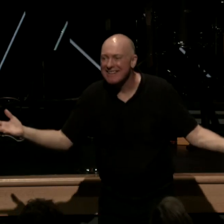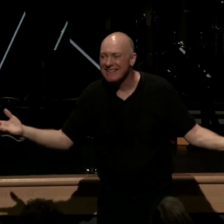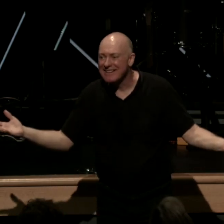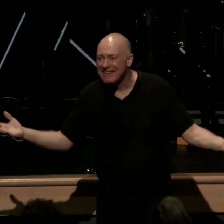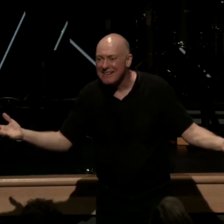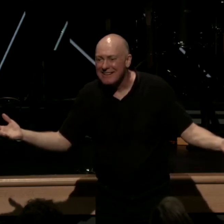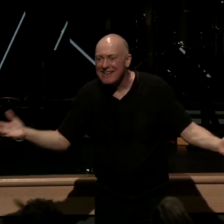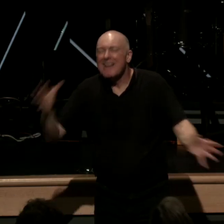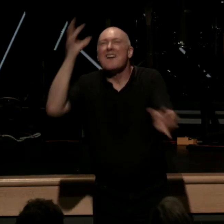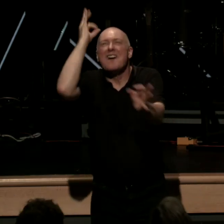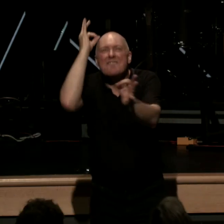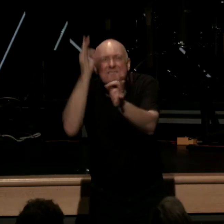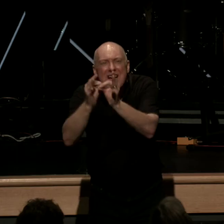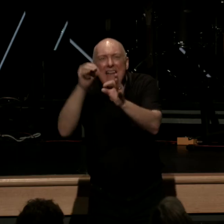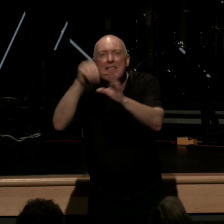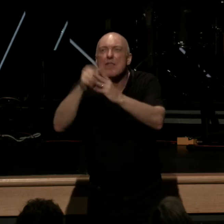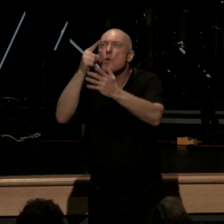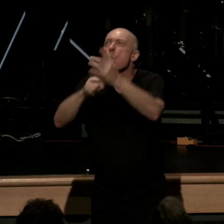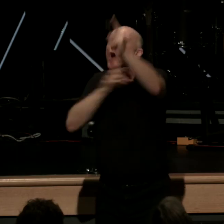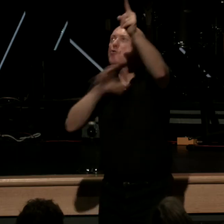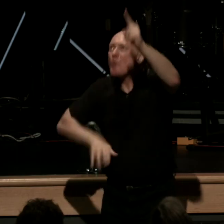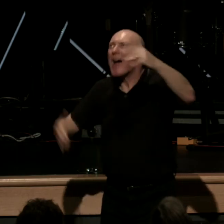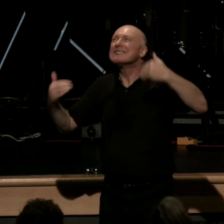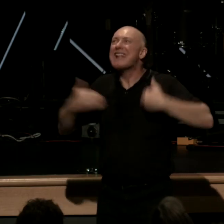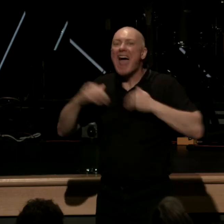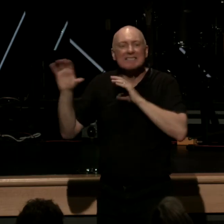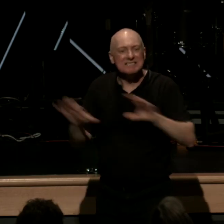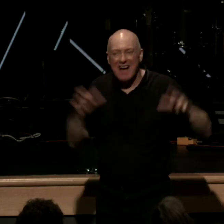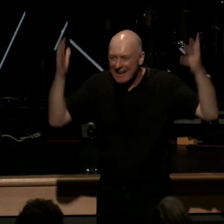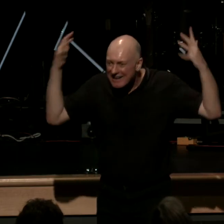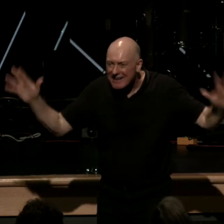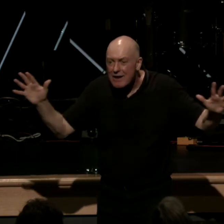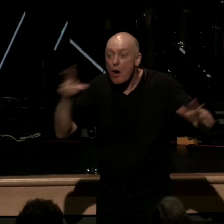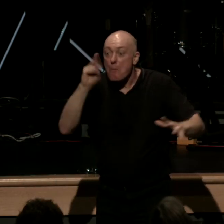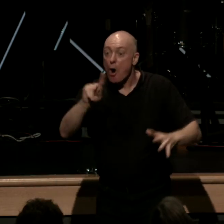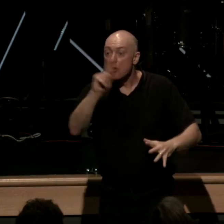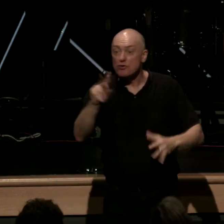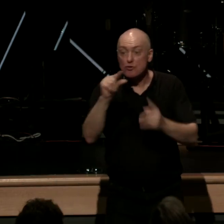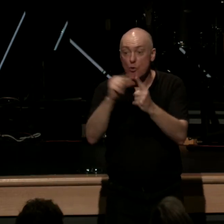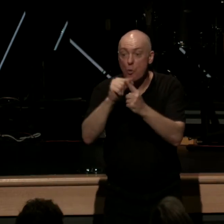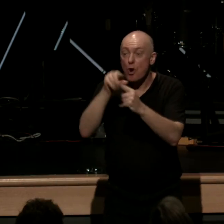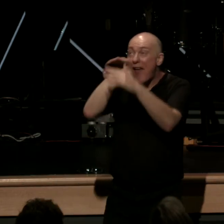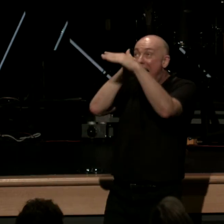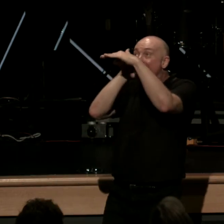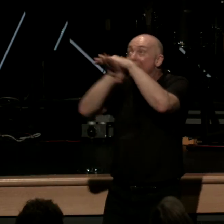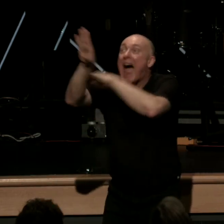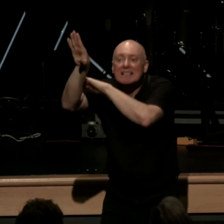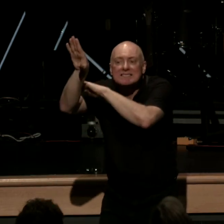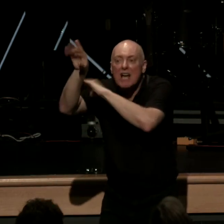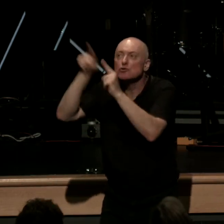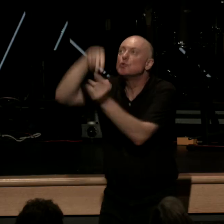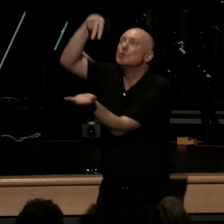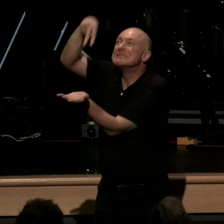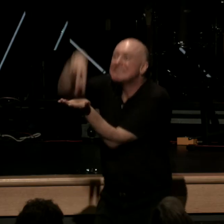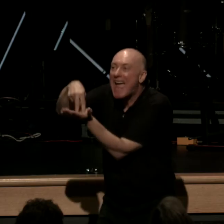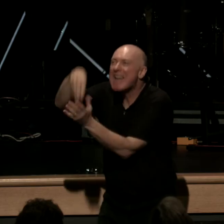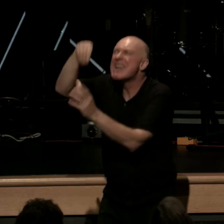faith in what Christ has done Paul uses the verbs access and to stand in the perfect tense